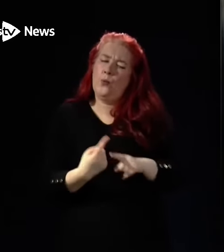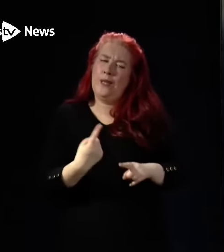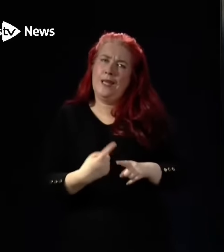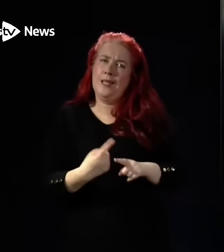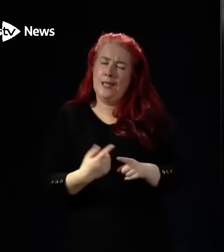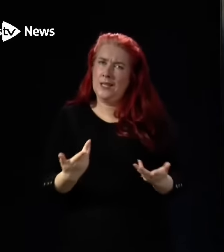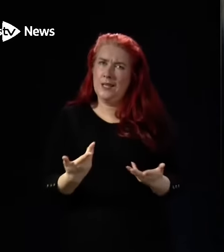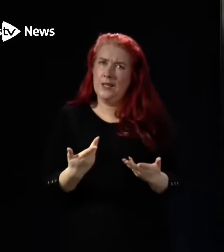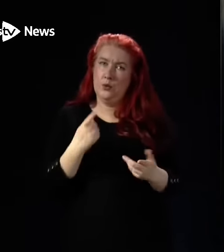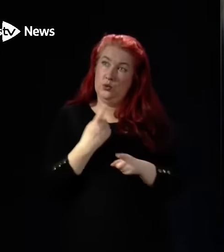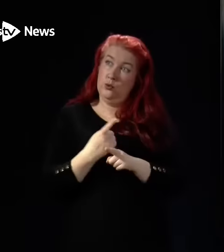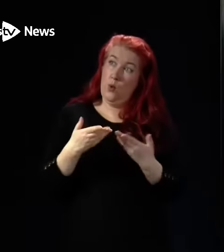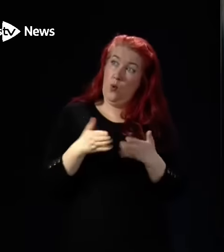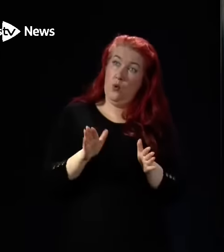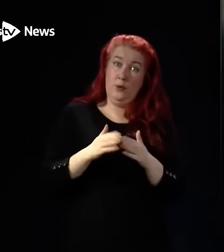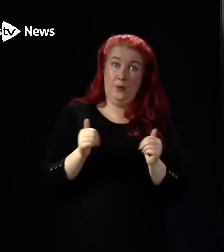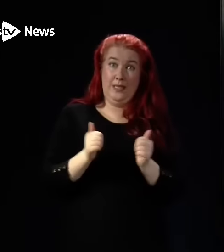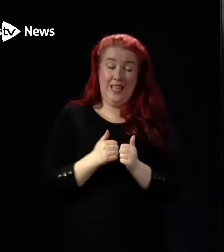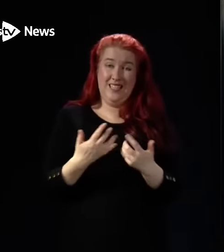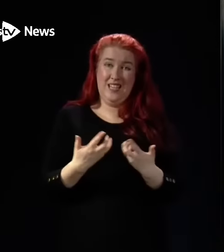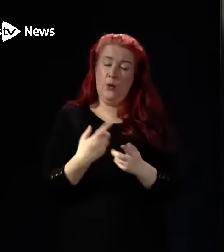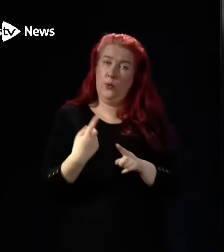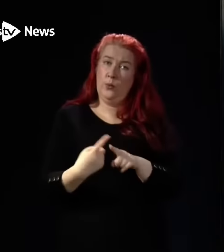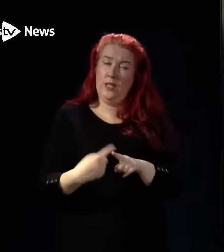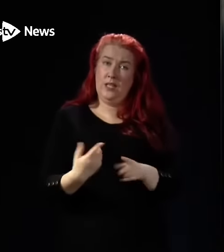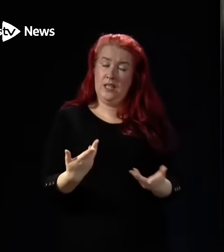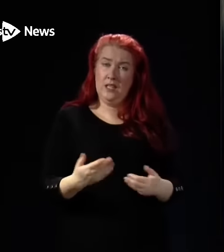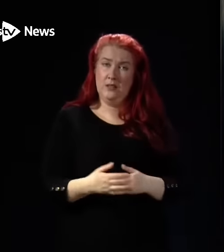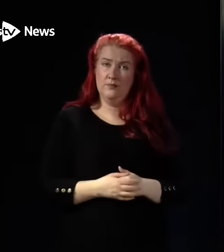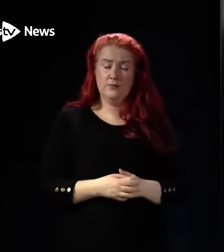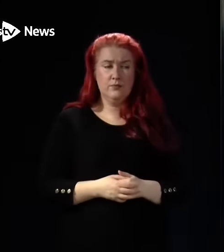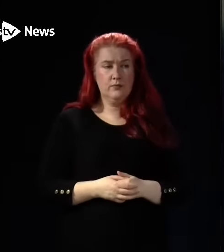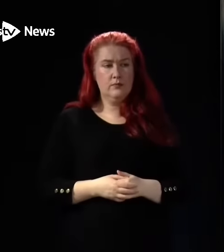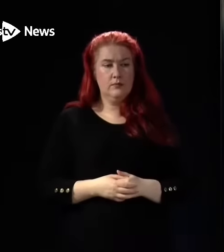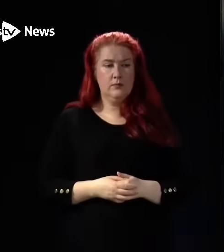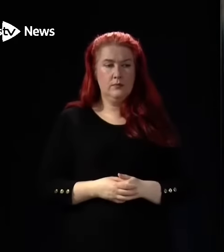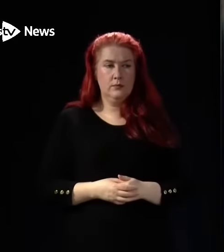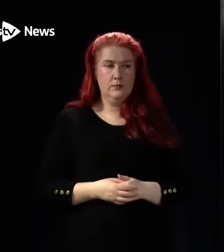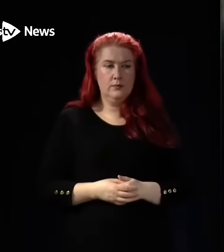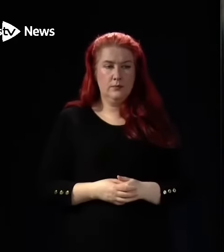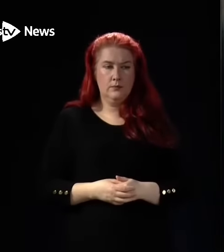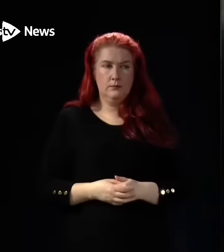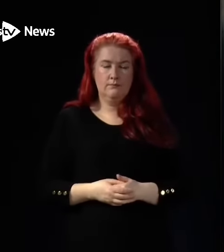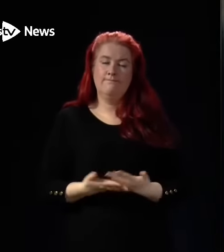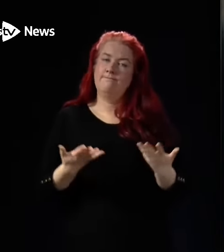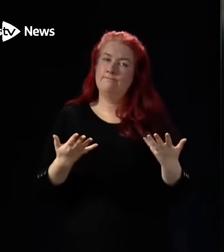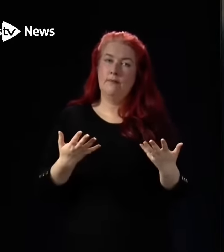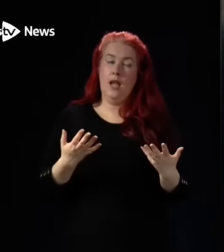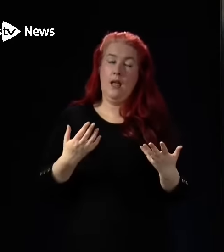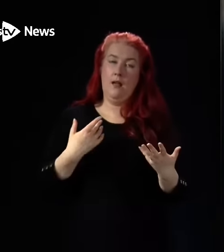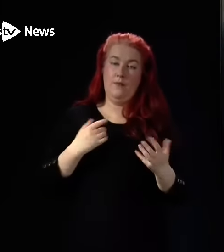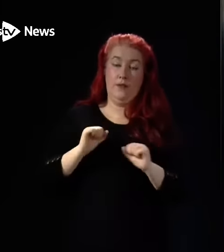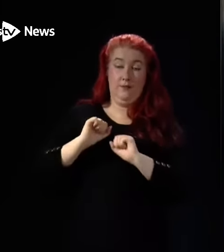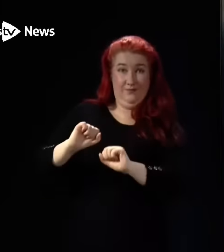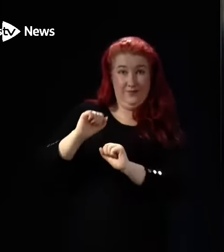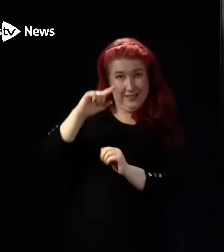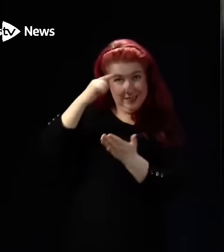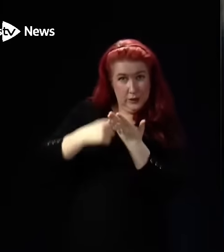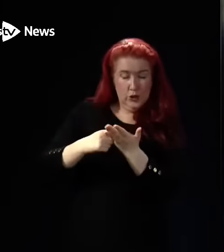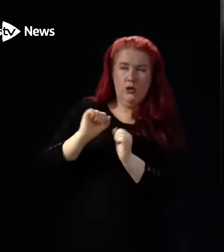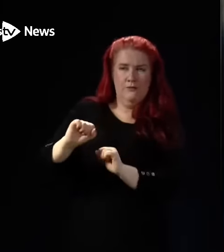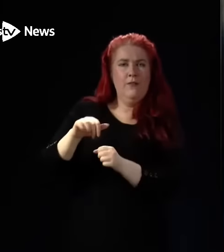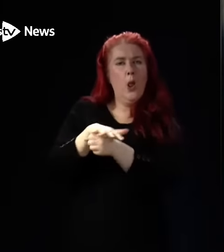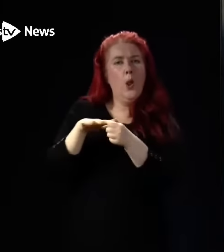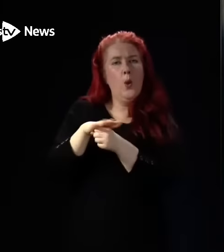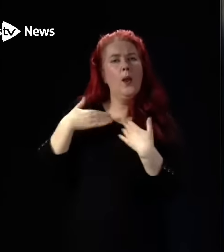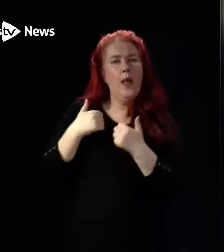of opening at weekends to get people through the system? These are principally local health board decisions about how they think the